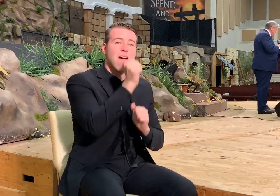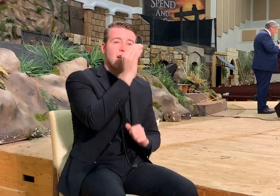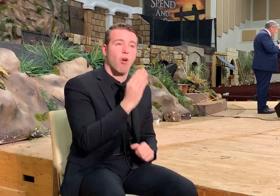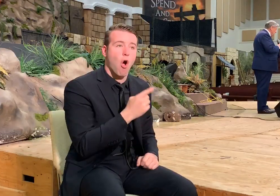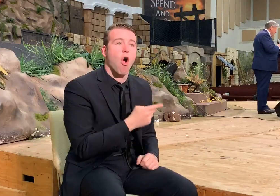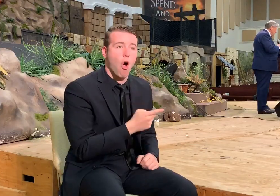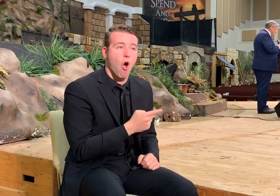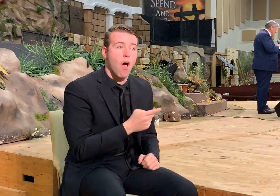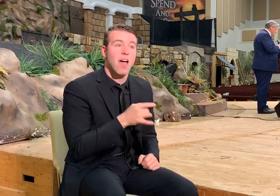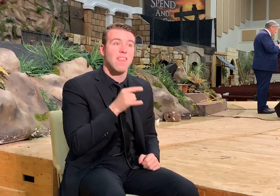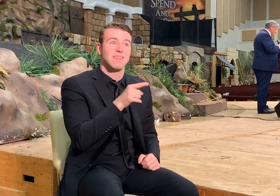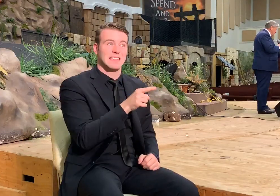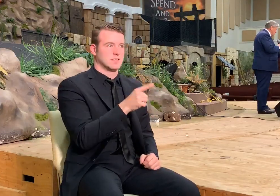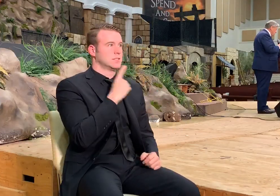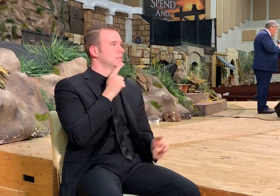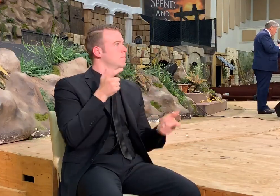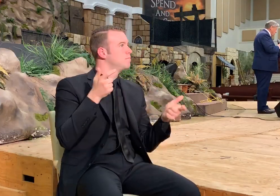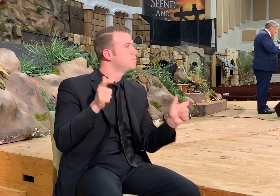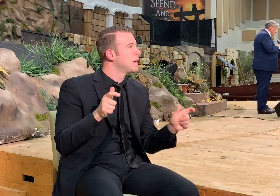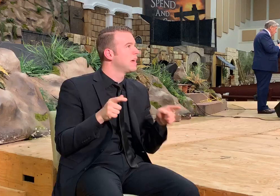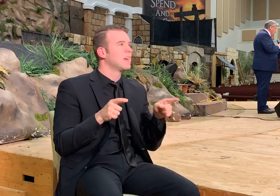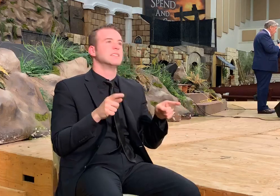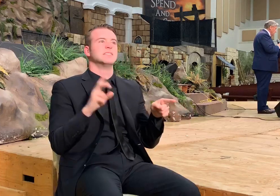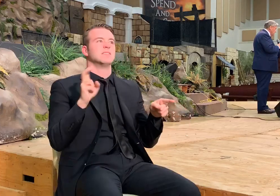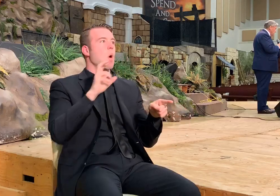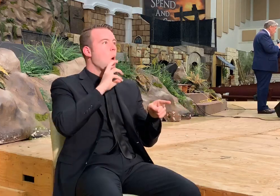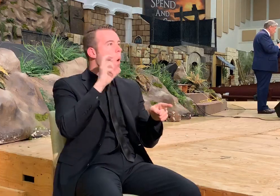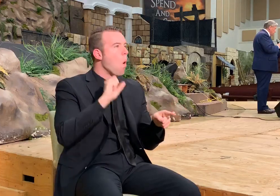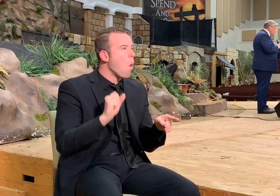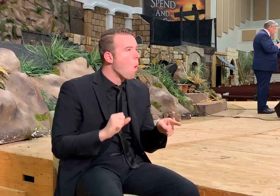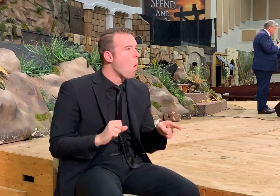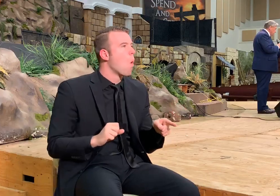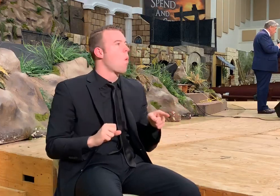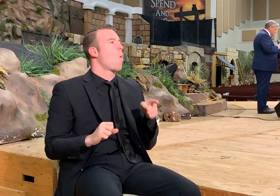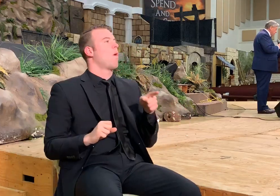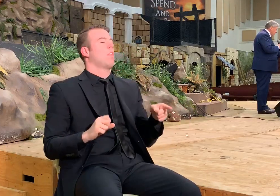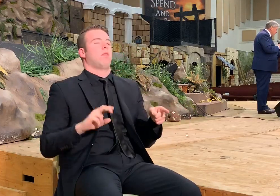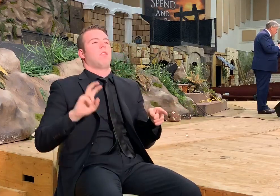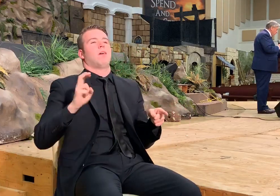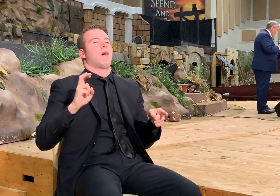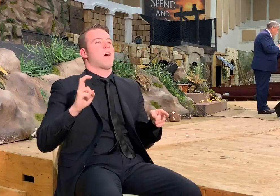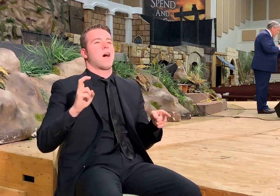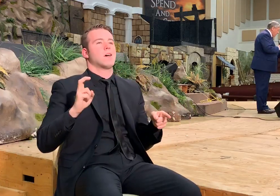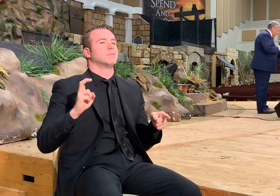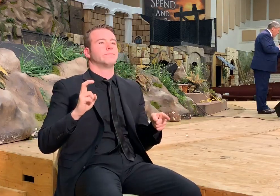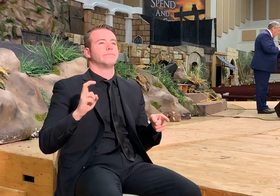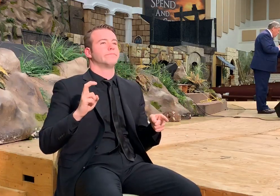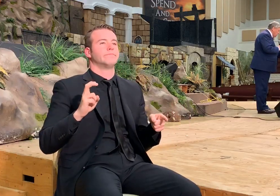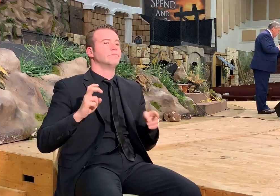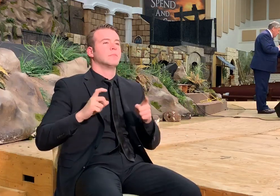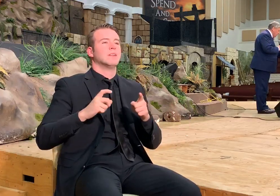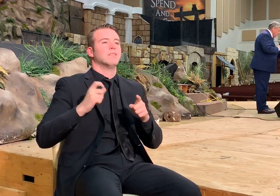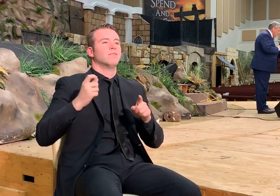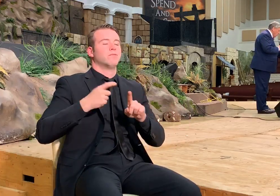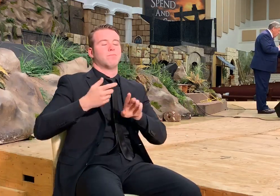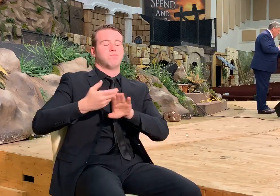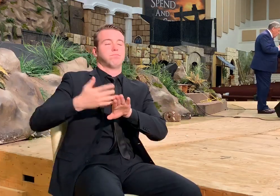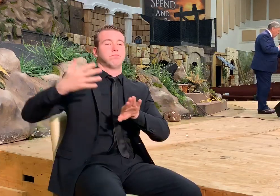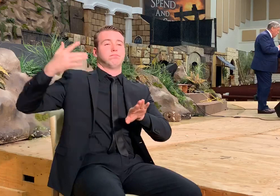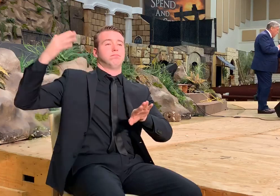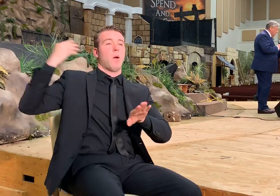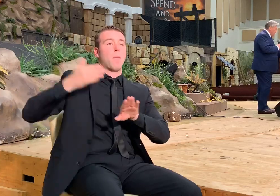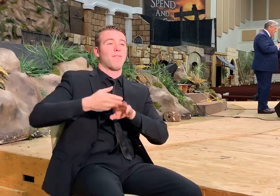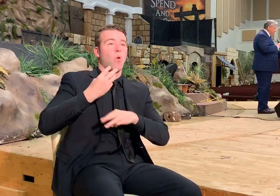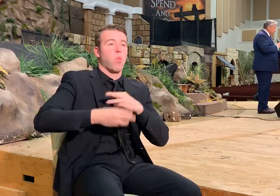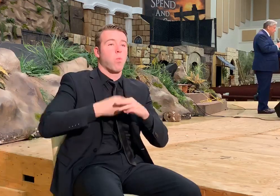This thing's big. This thing's big. old. This thing is from before there was even a